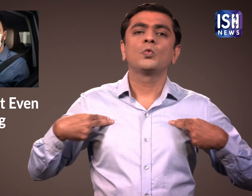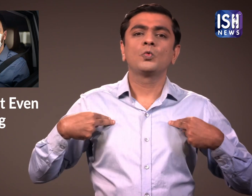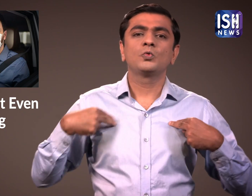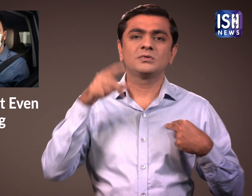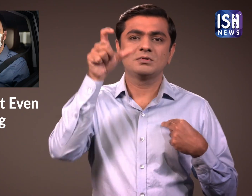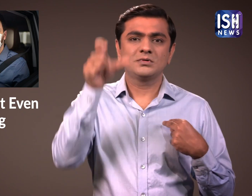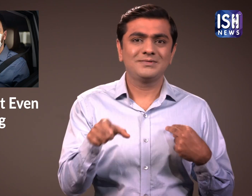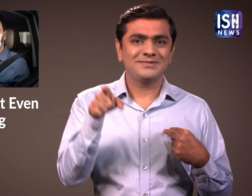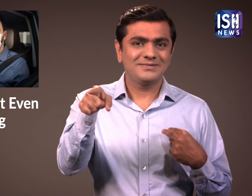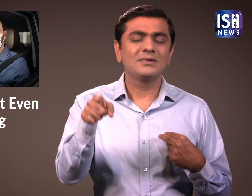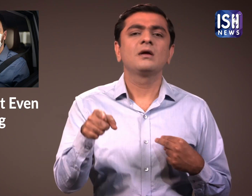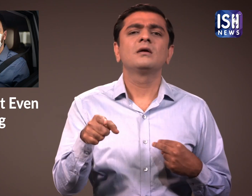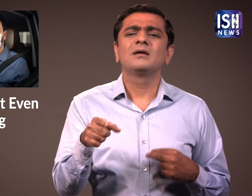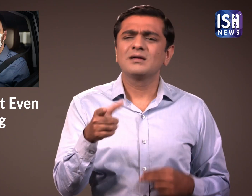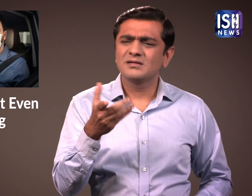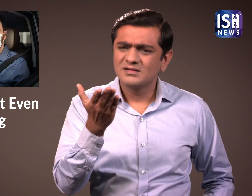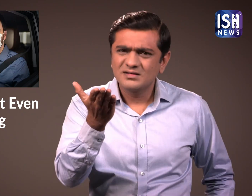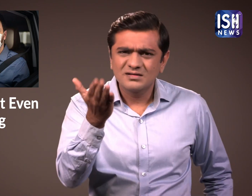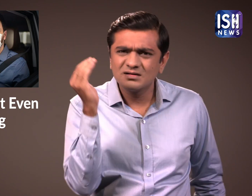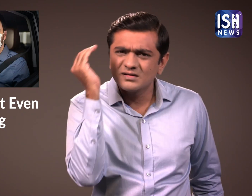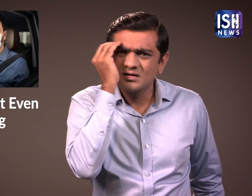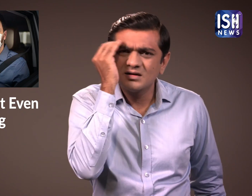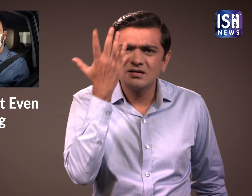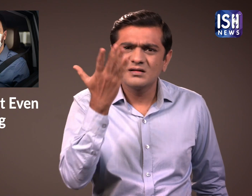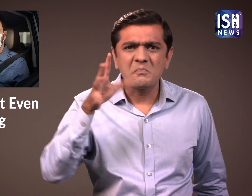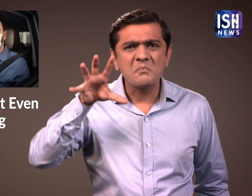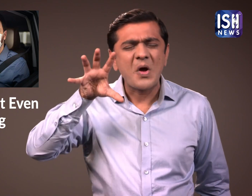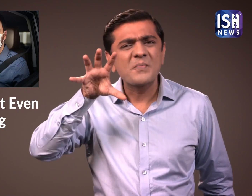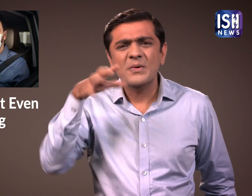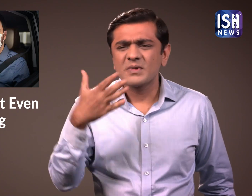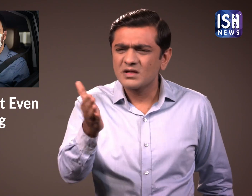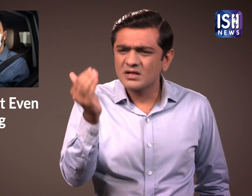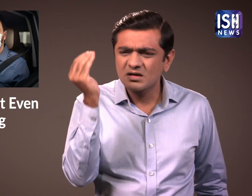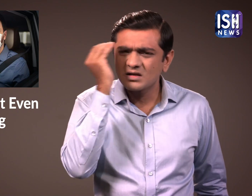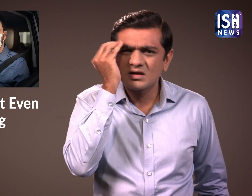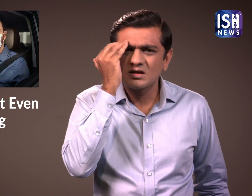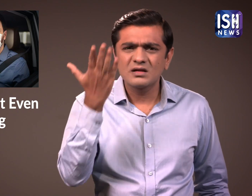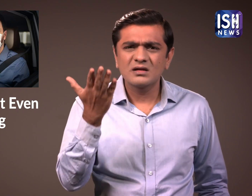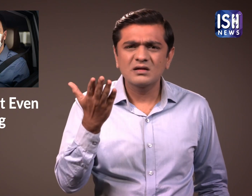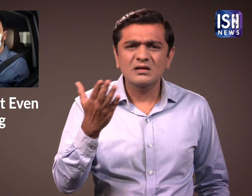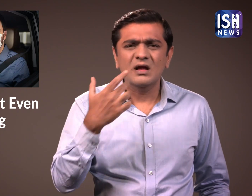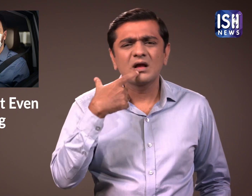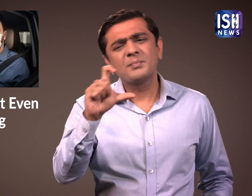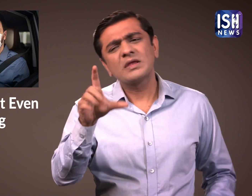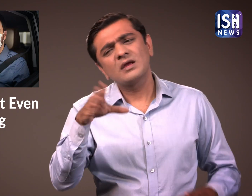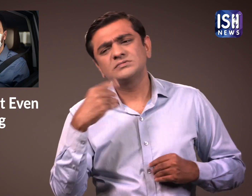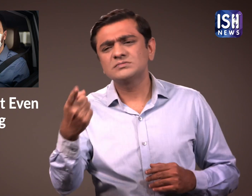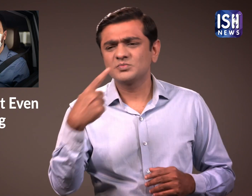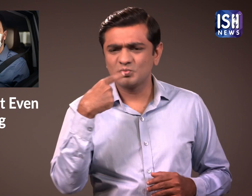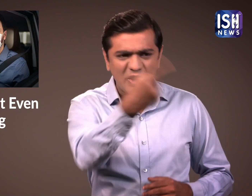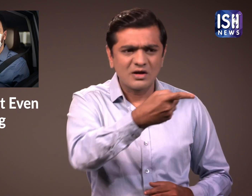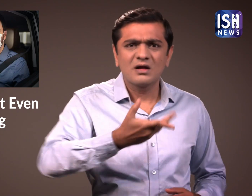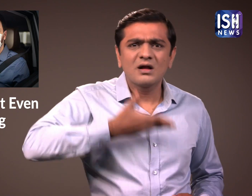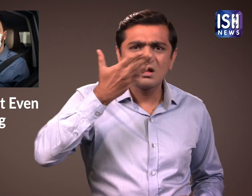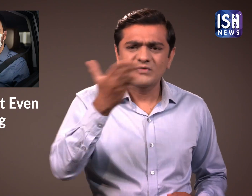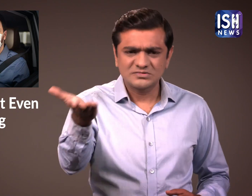for accepting such a case.